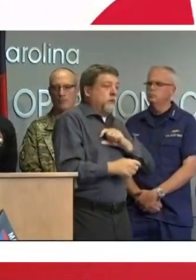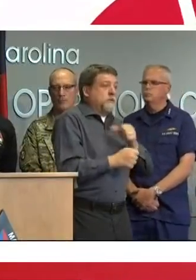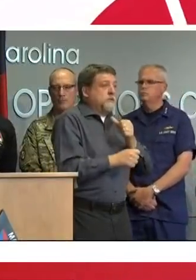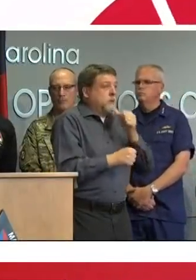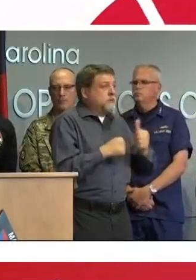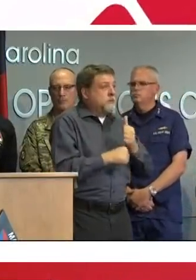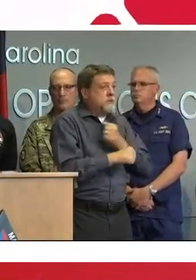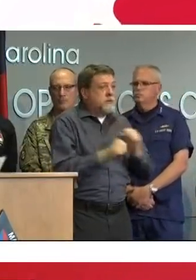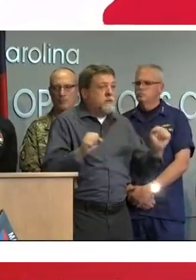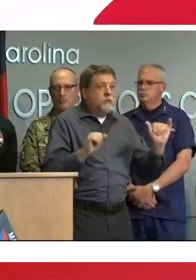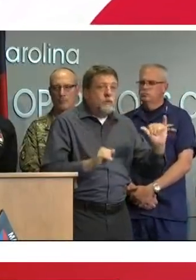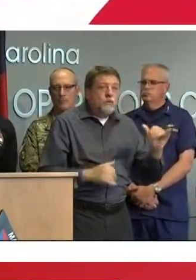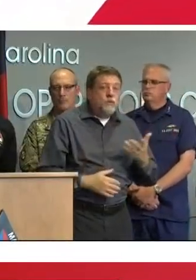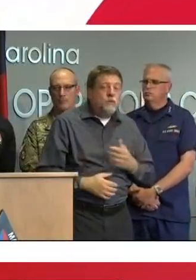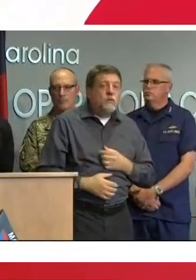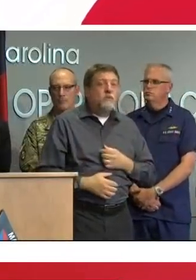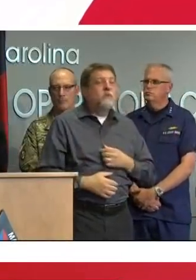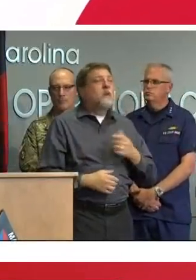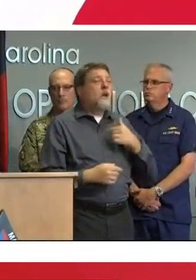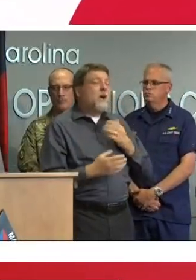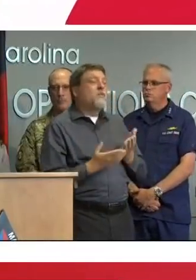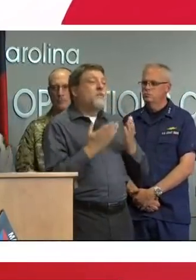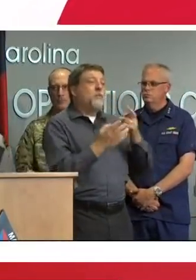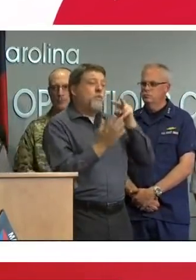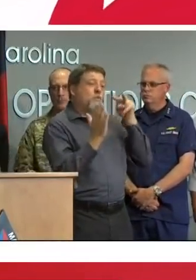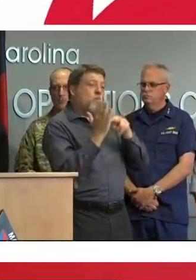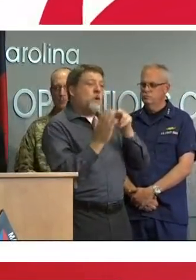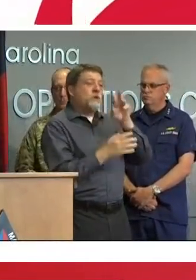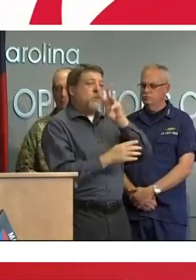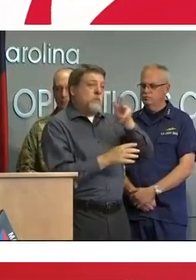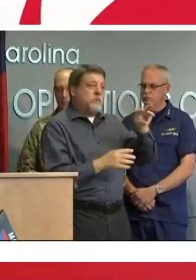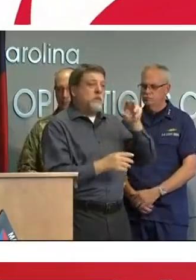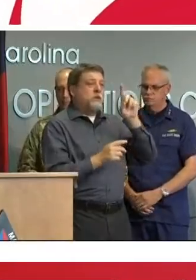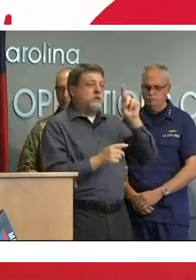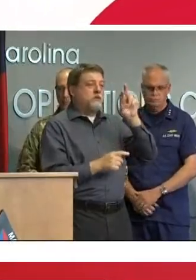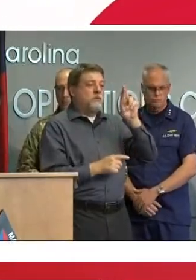drive nc.gov and this concludes my brief thank you governor